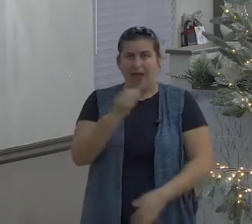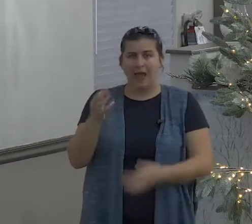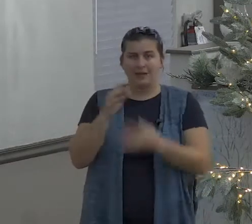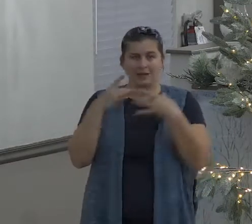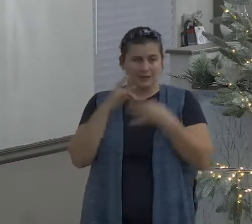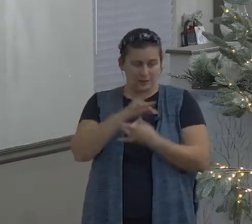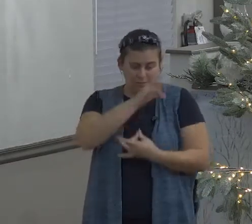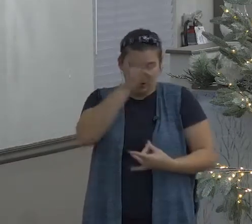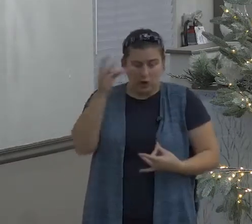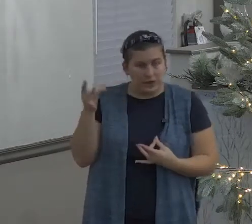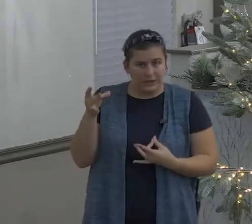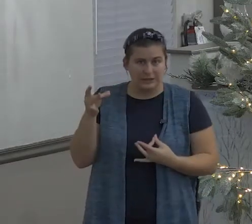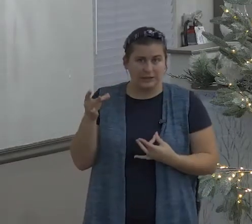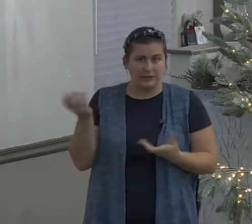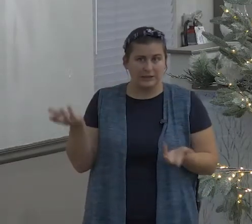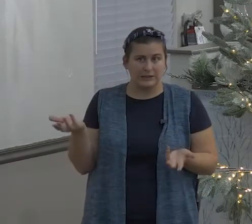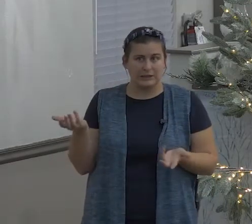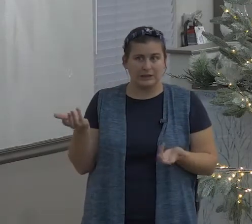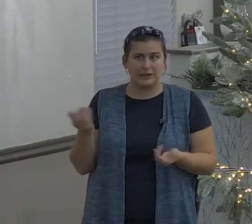or drinking that booze